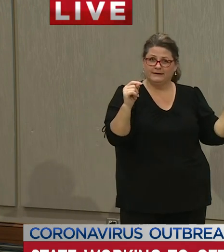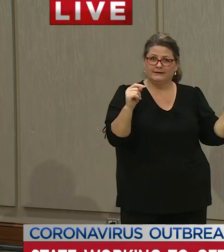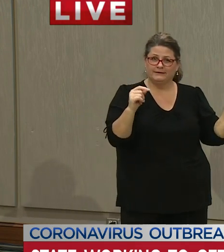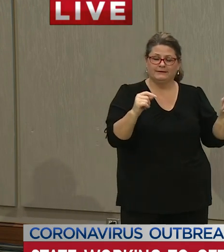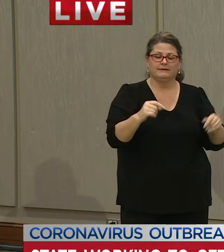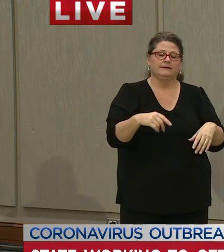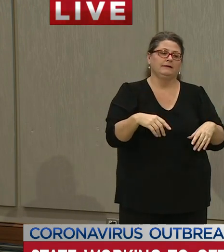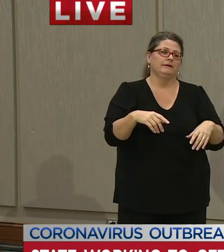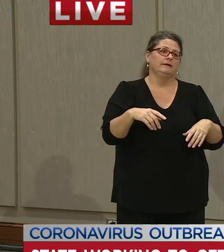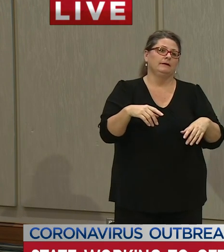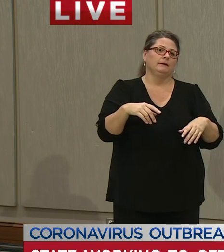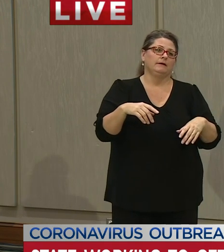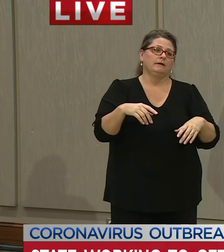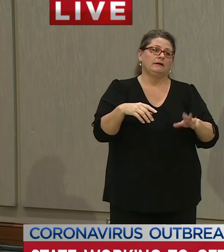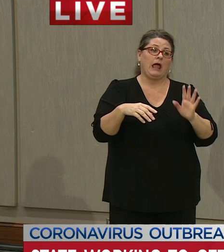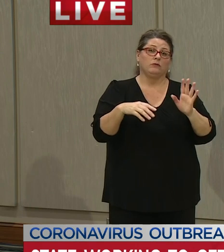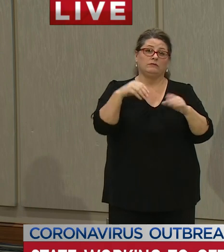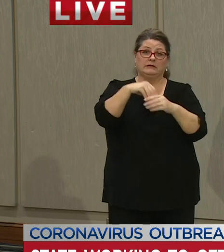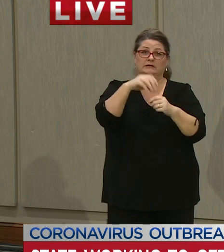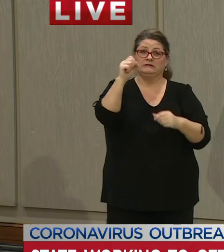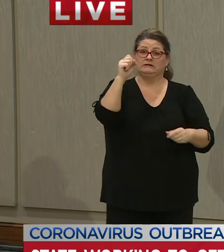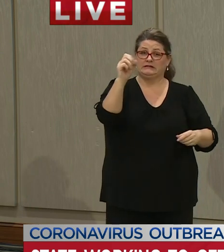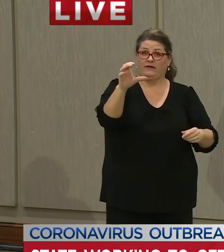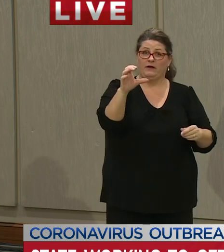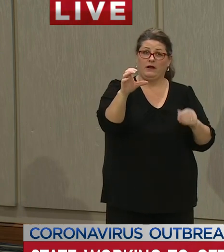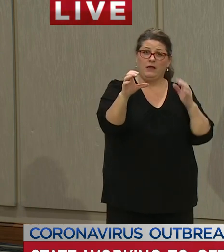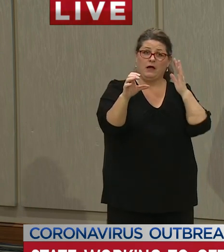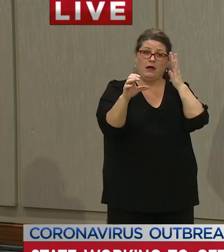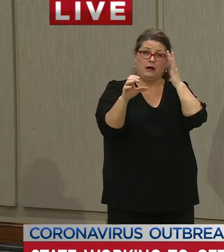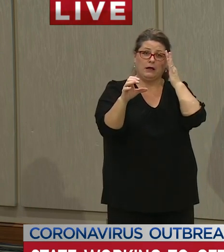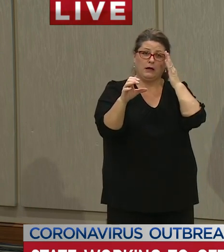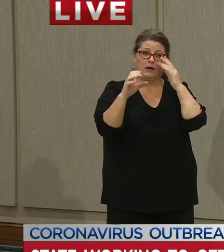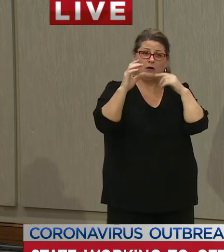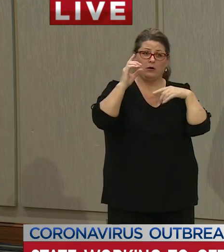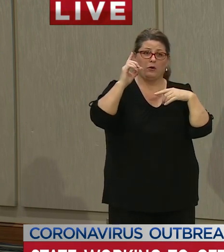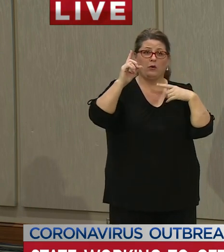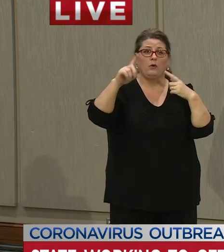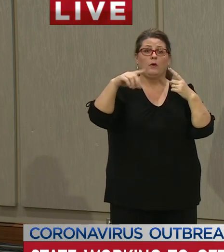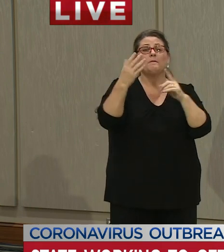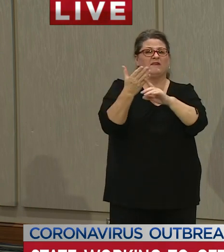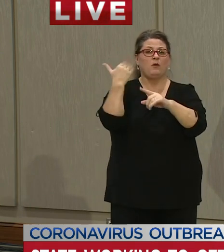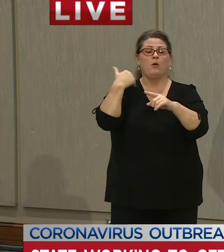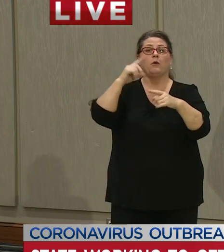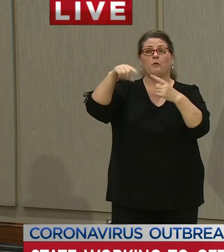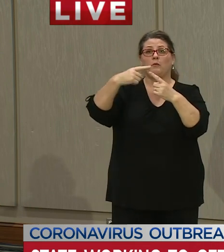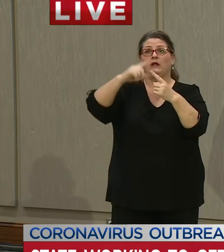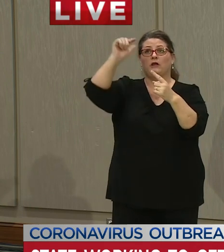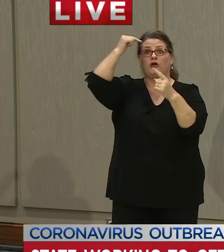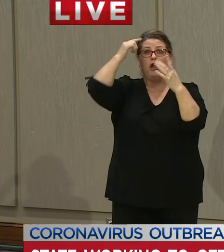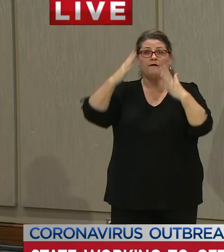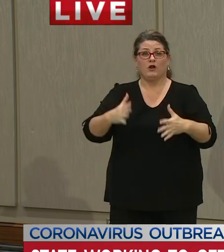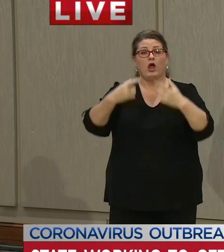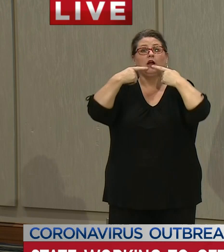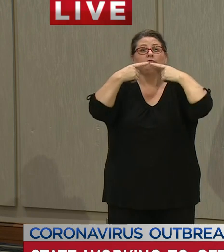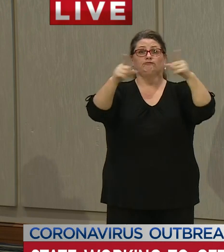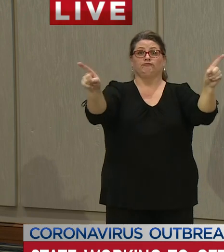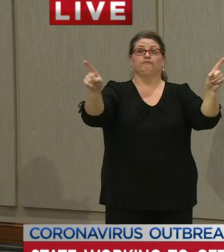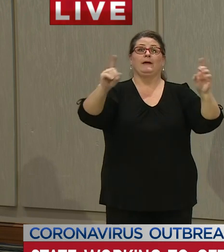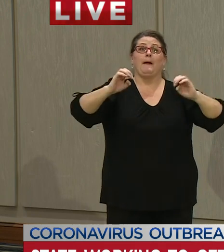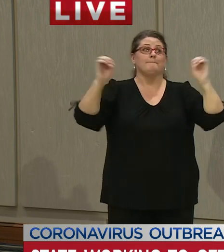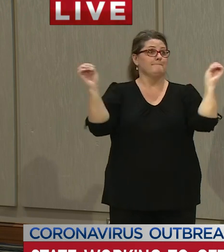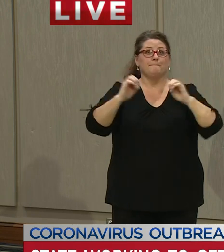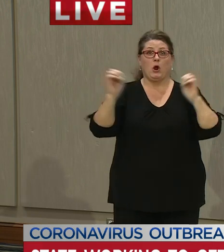under in south carolina when the when the governor has issued a declaration of emergency